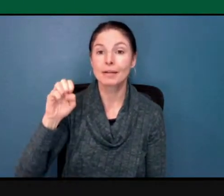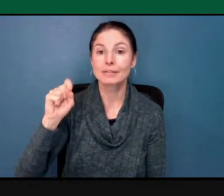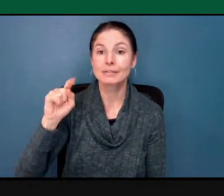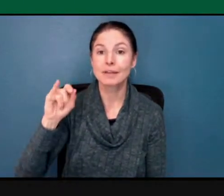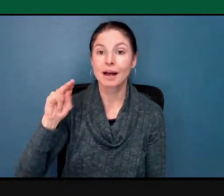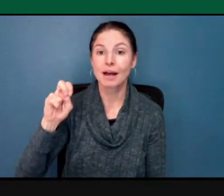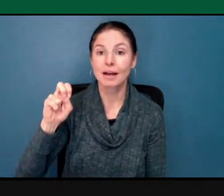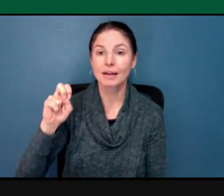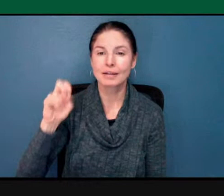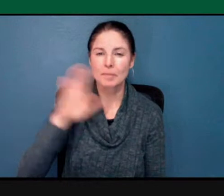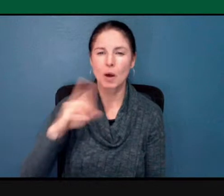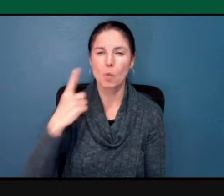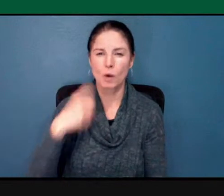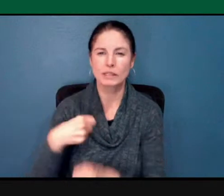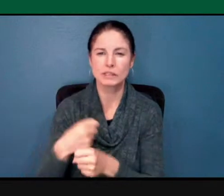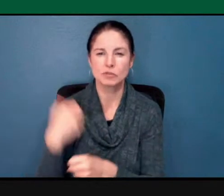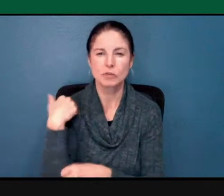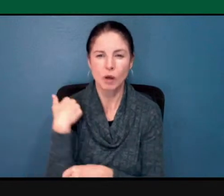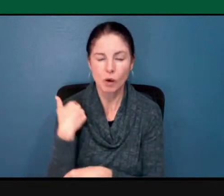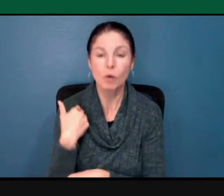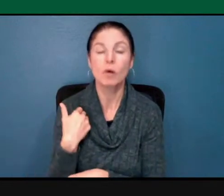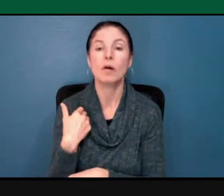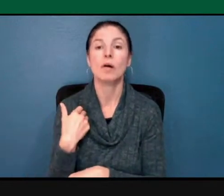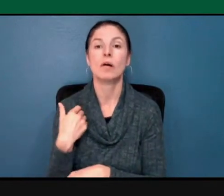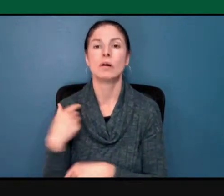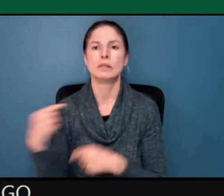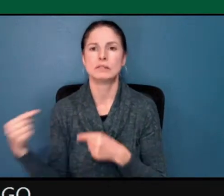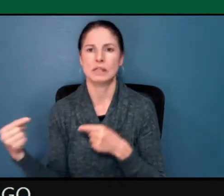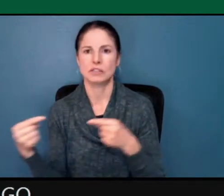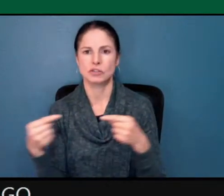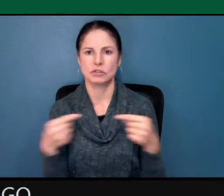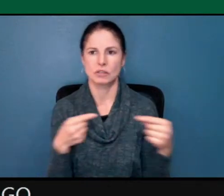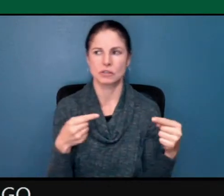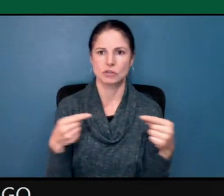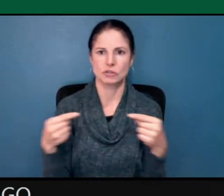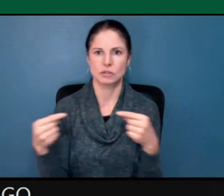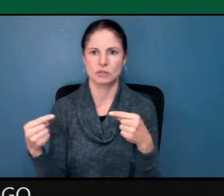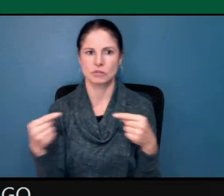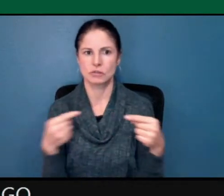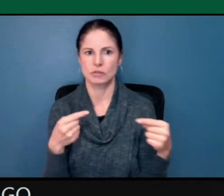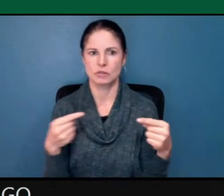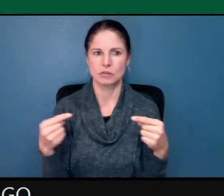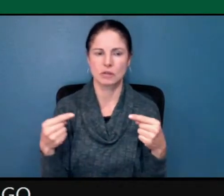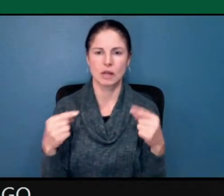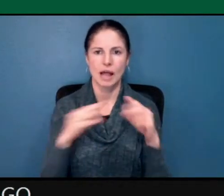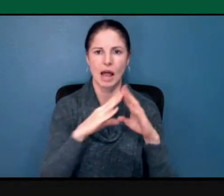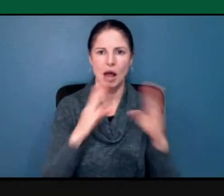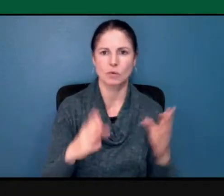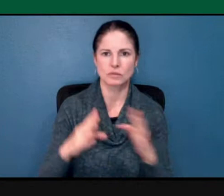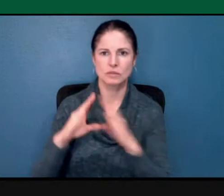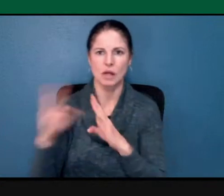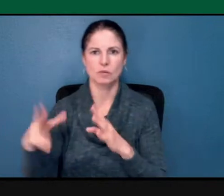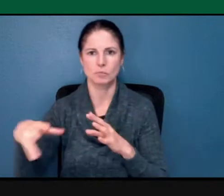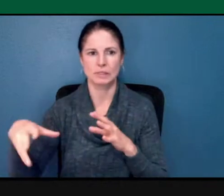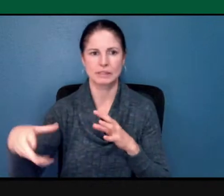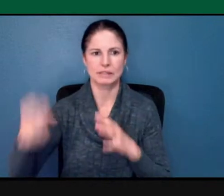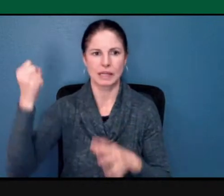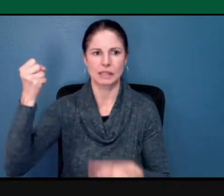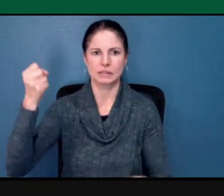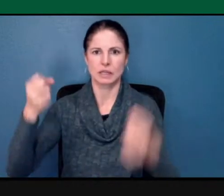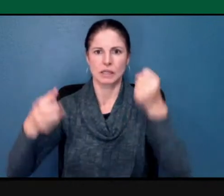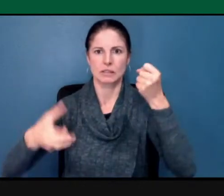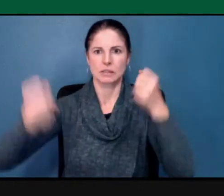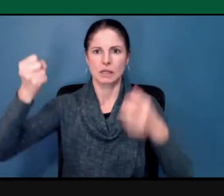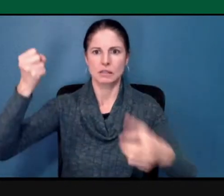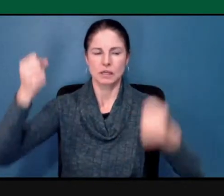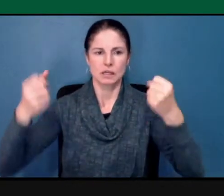there was an escalation of tensions as homes were being taken away. And, and we were getting calls